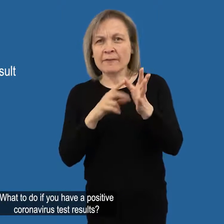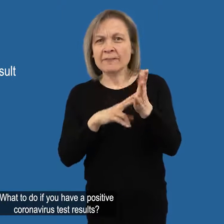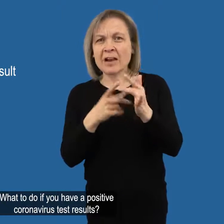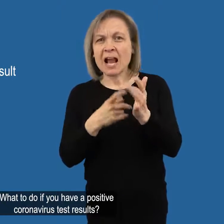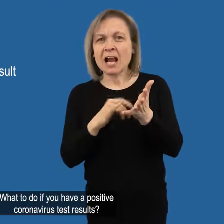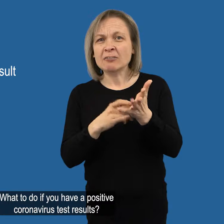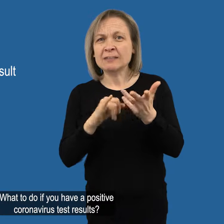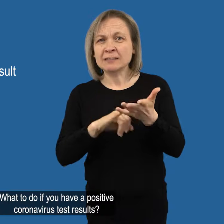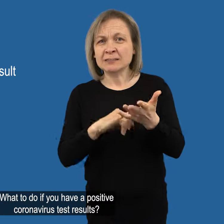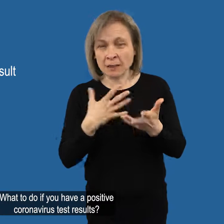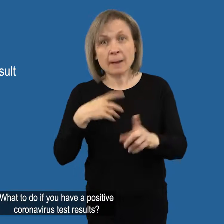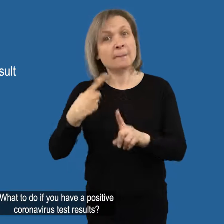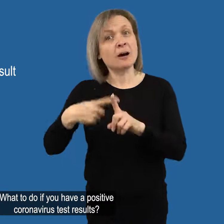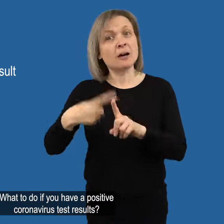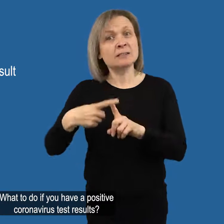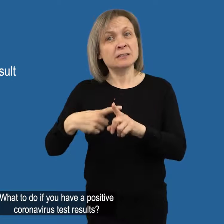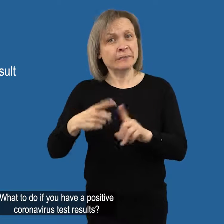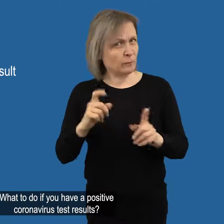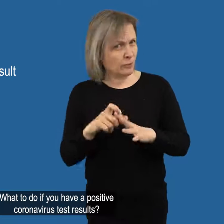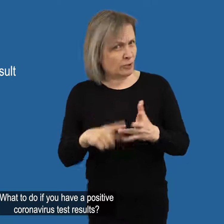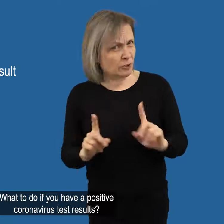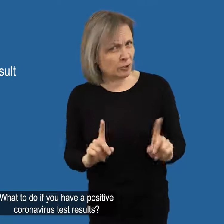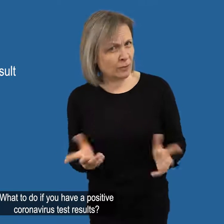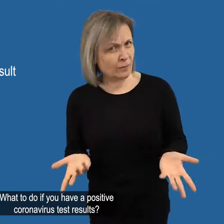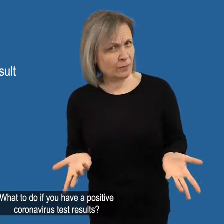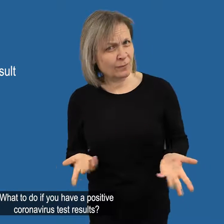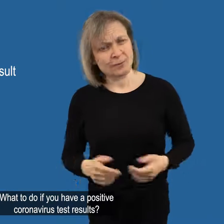What to do if you have a positive coronavirus test result